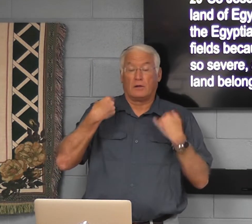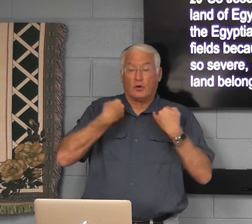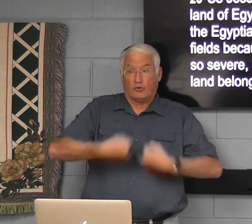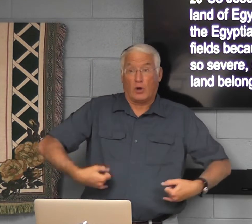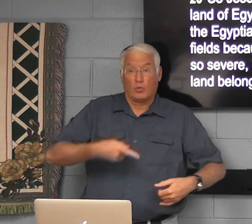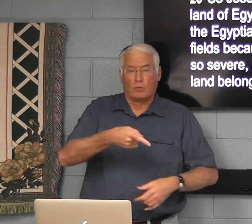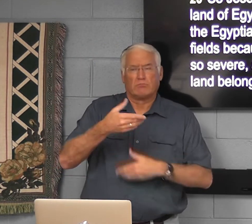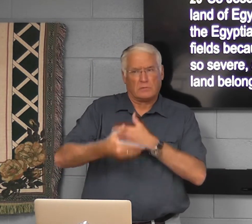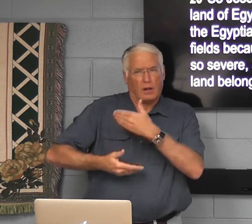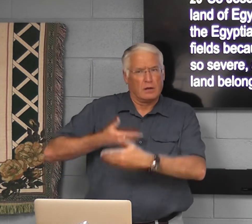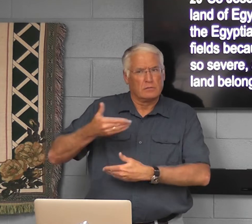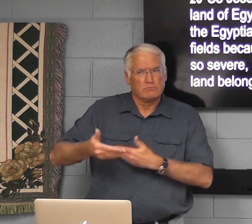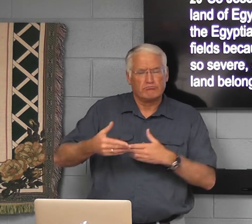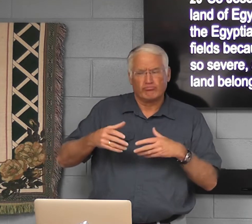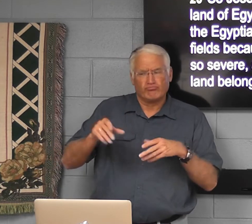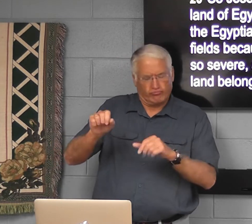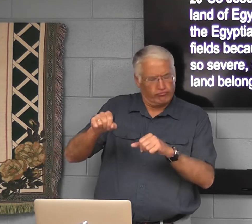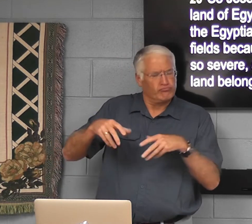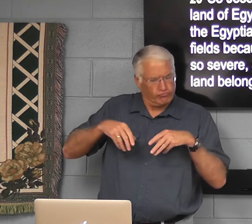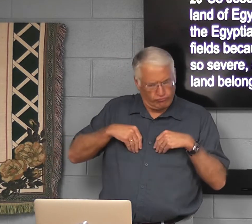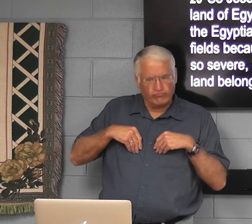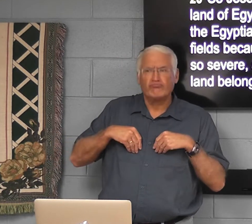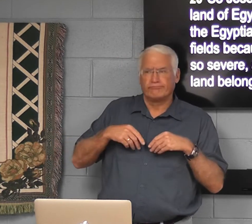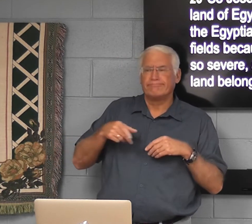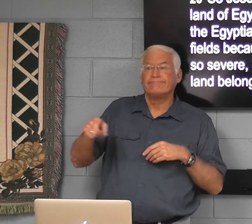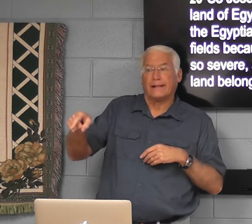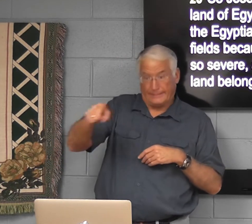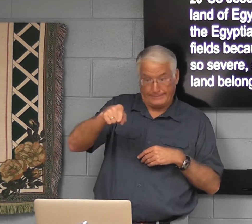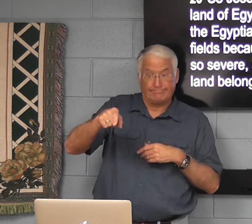So really, Joseph was kind. He accepted.